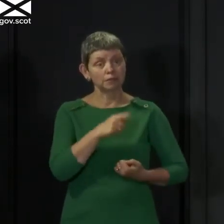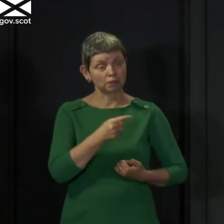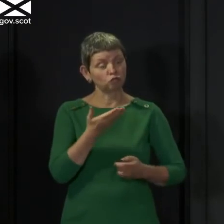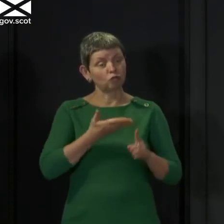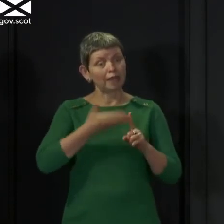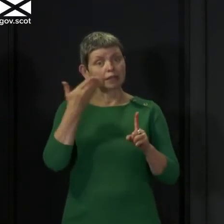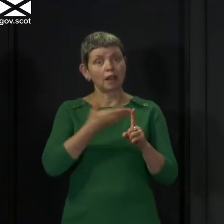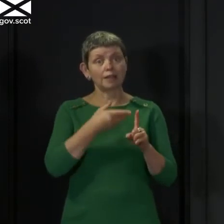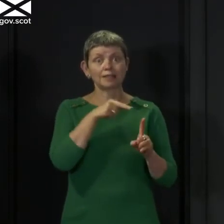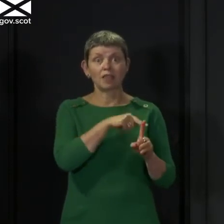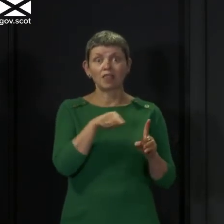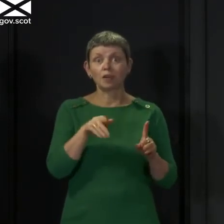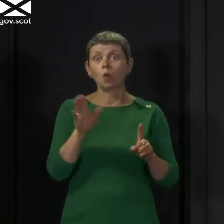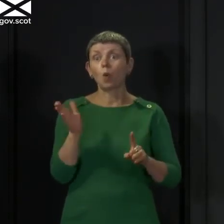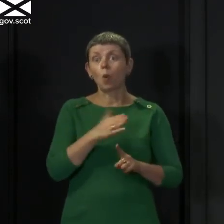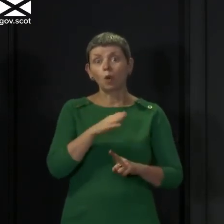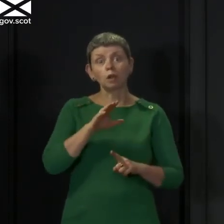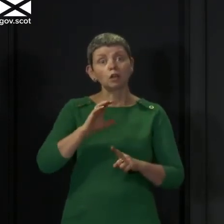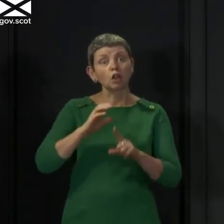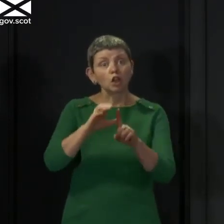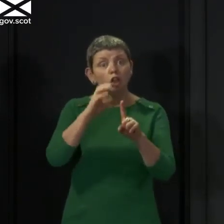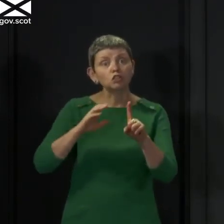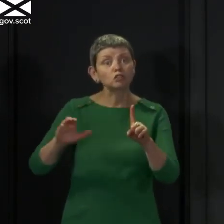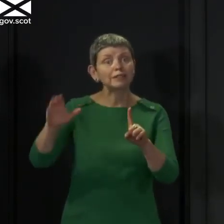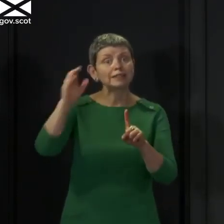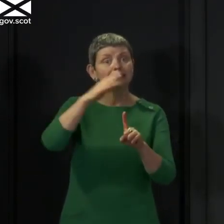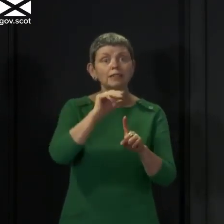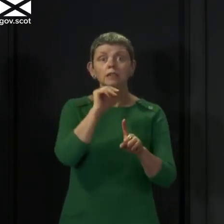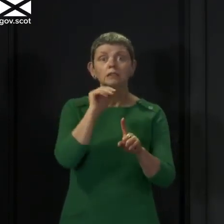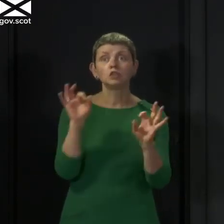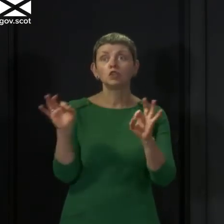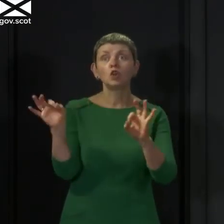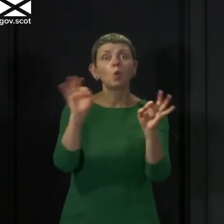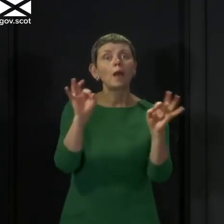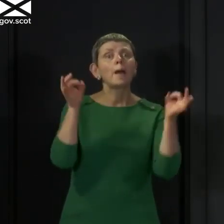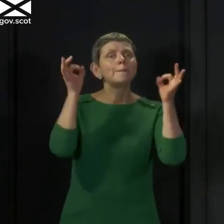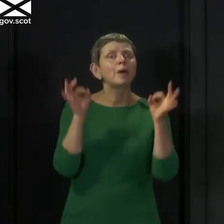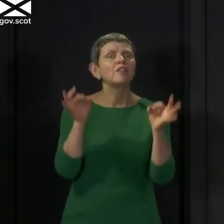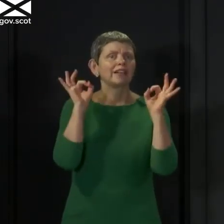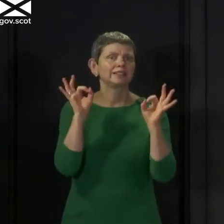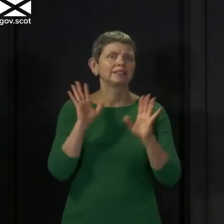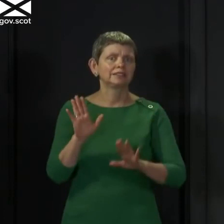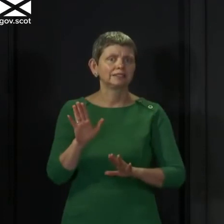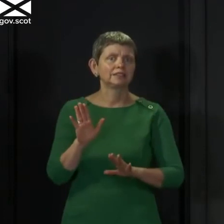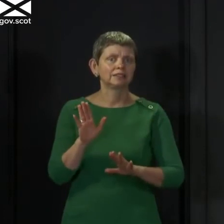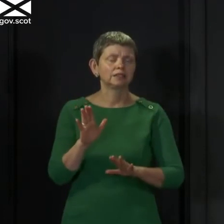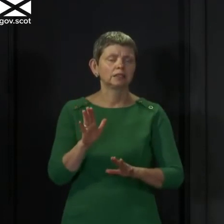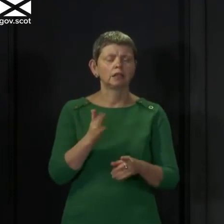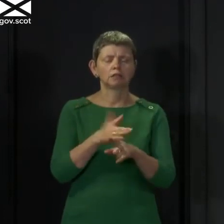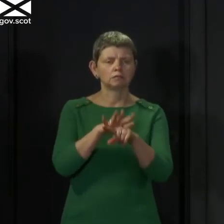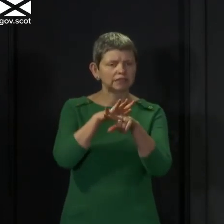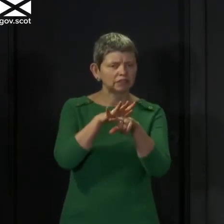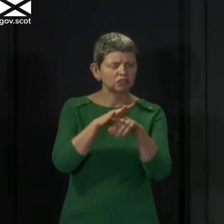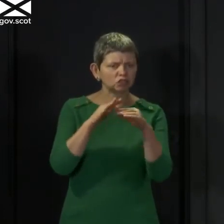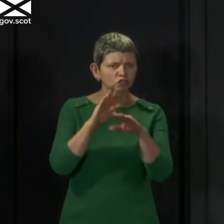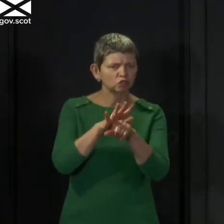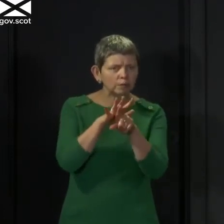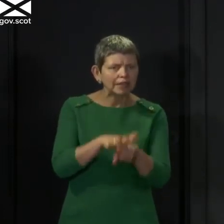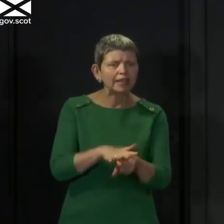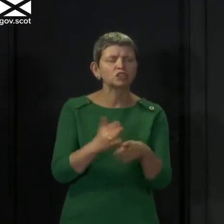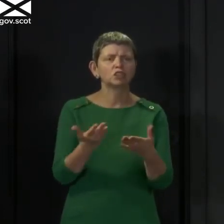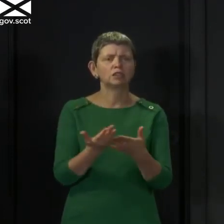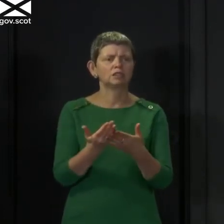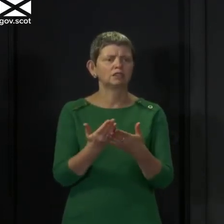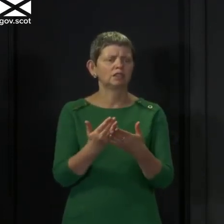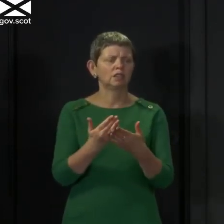that every country has work still to do. And that is about discrimination. It is about, you know, abuse or